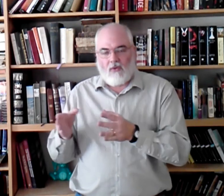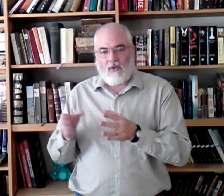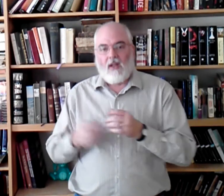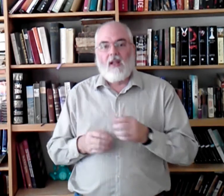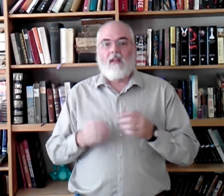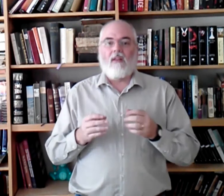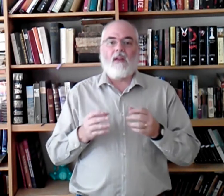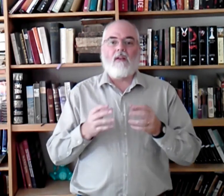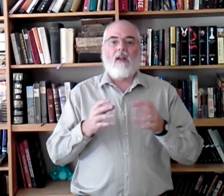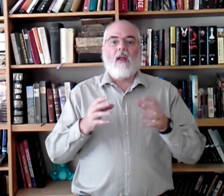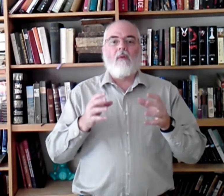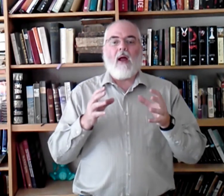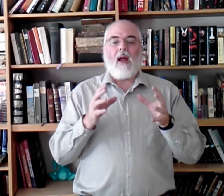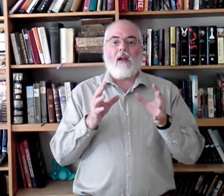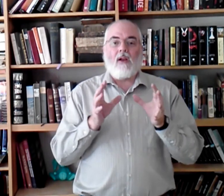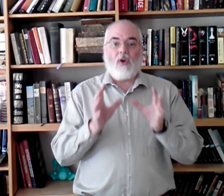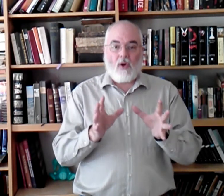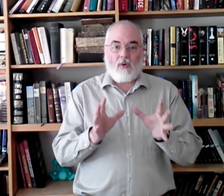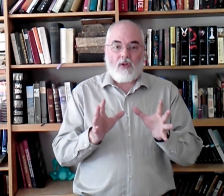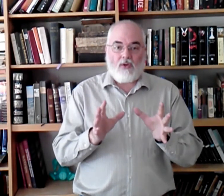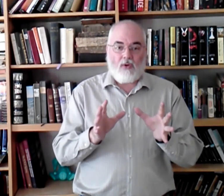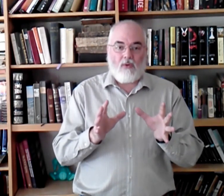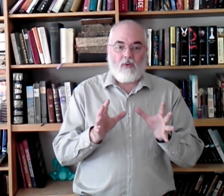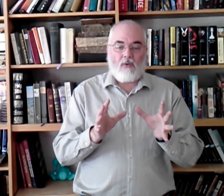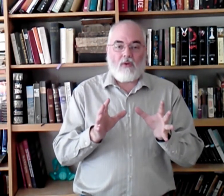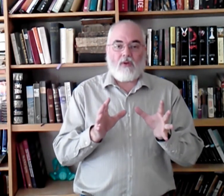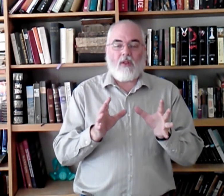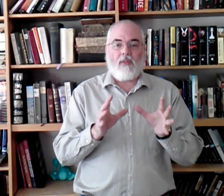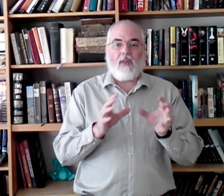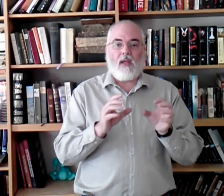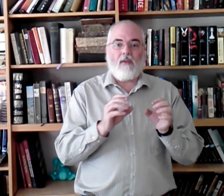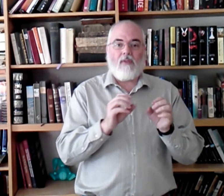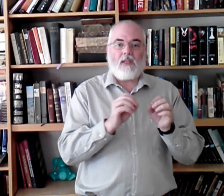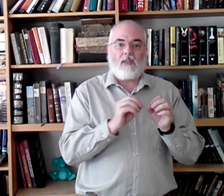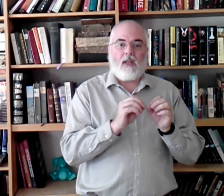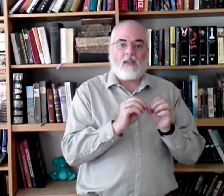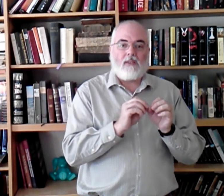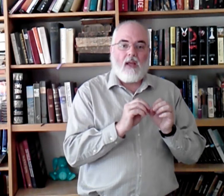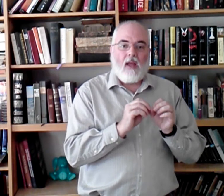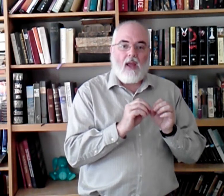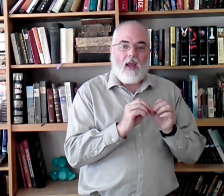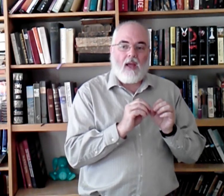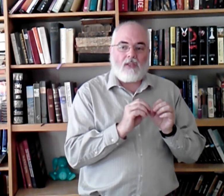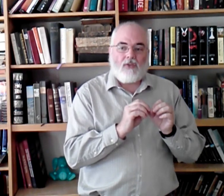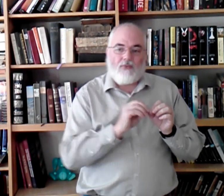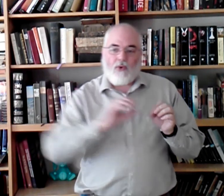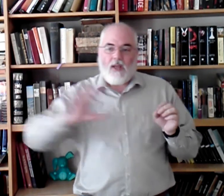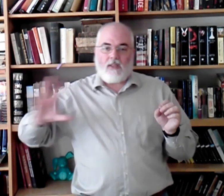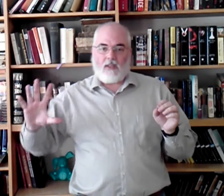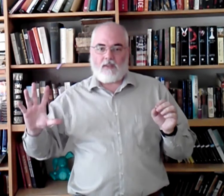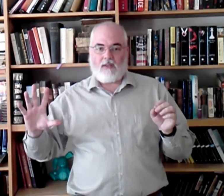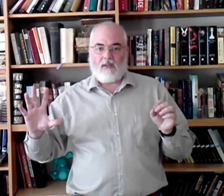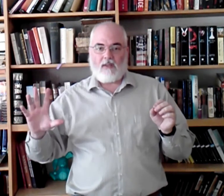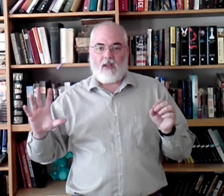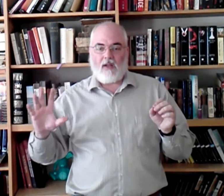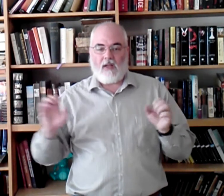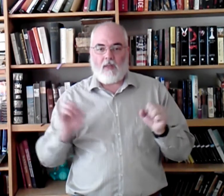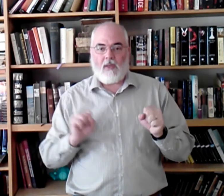boom, boom, then I encourage you to think of these things as phrases that need to be